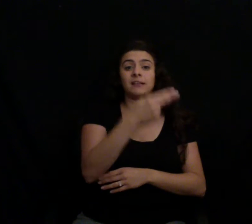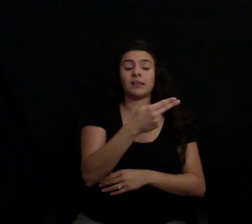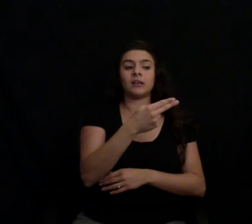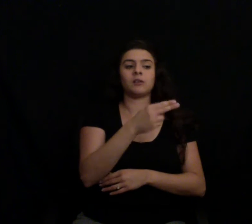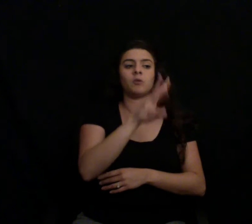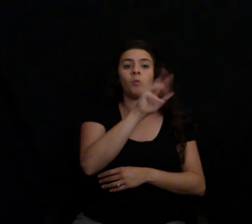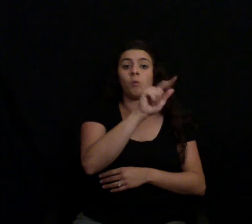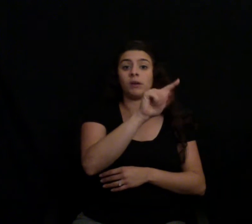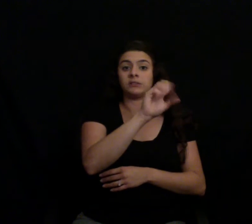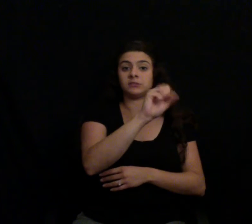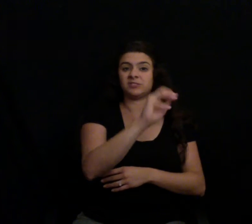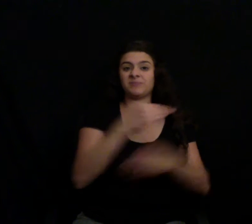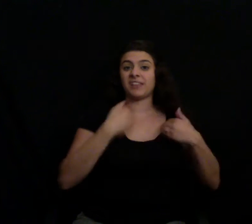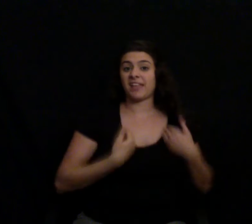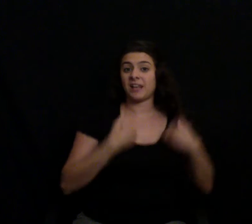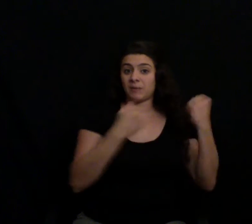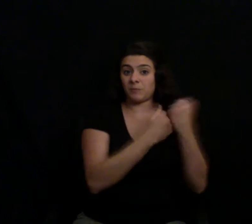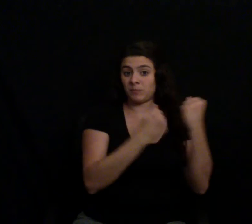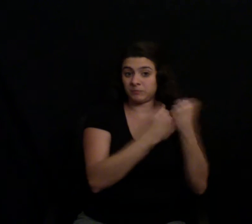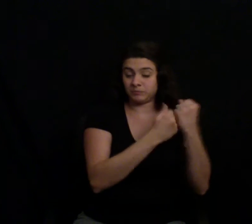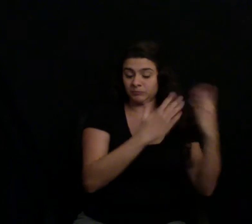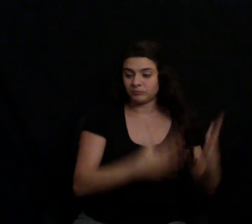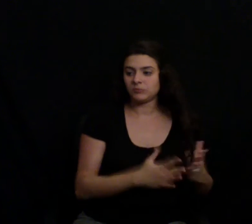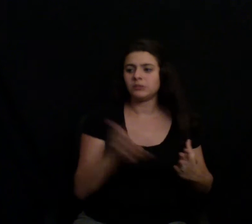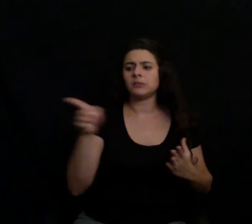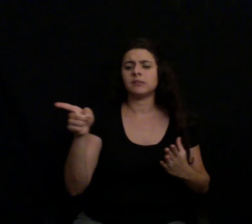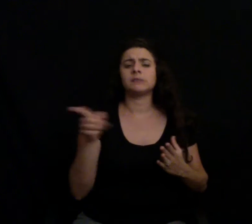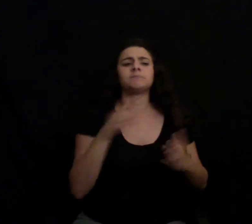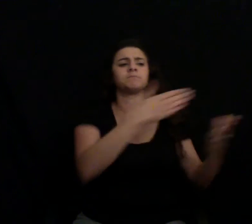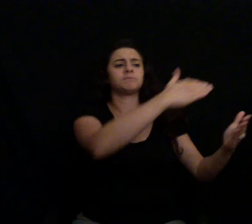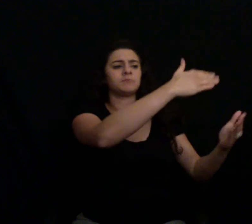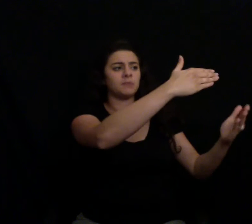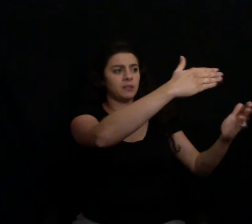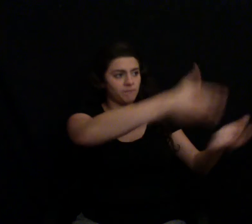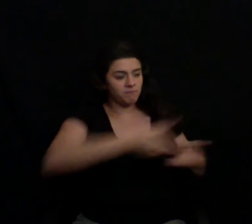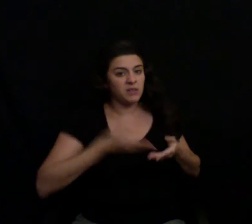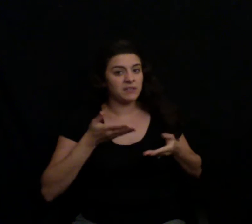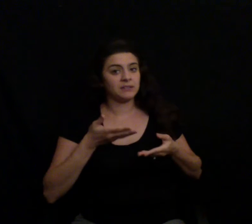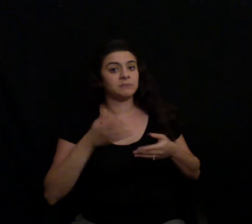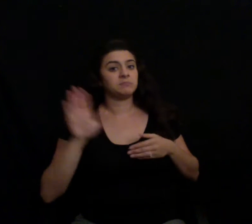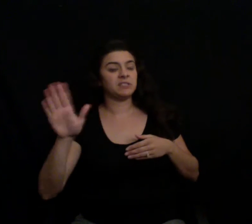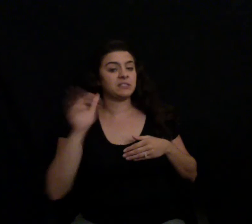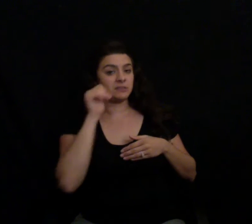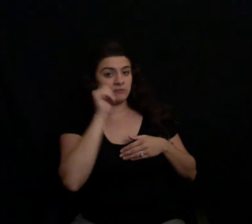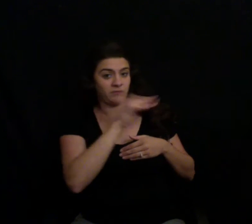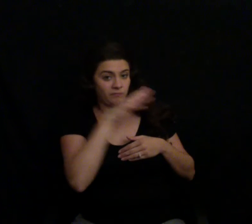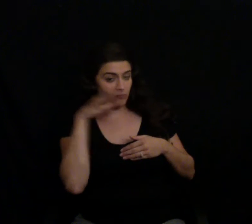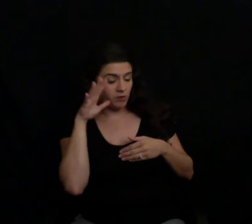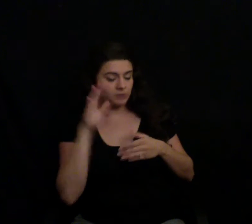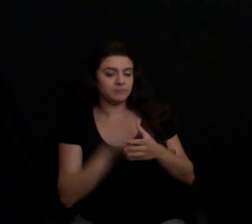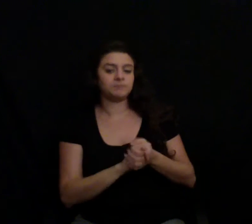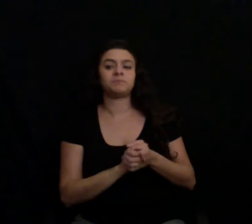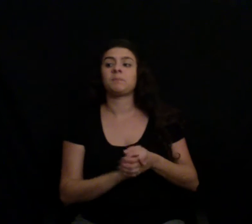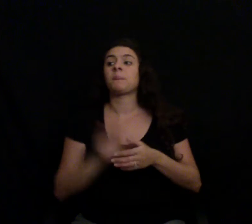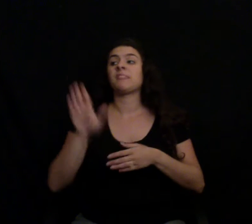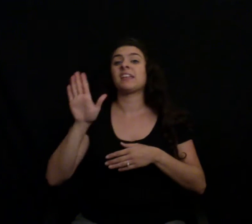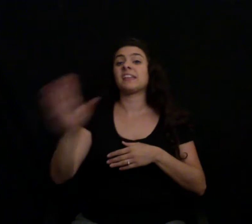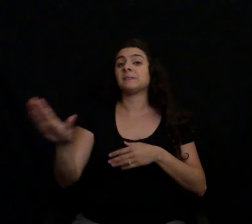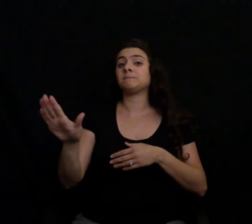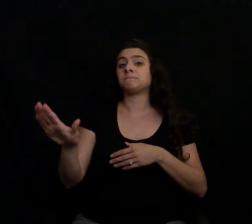Keep in mind, his chicken were labeled as cage-free. But the video was horrifying. The original post garnered over 5